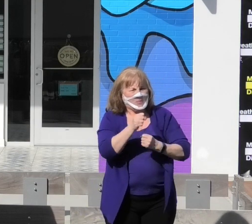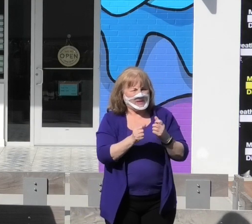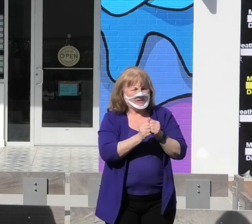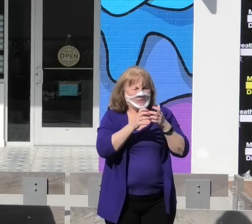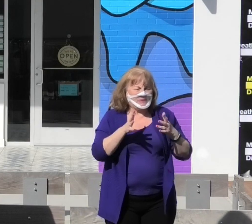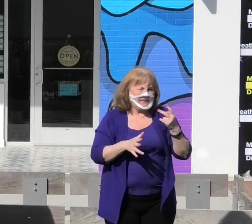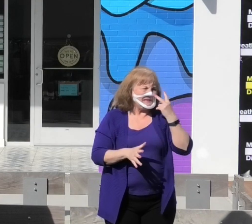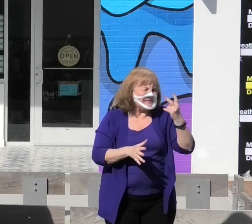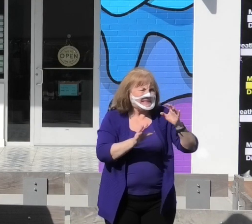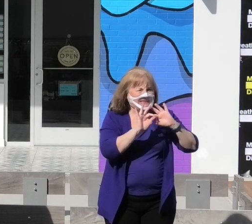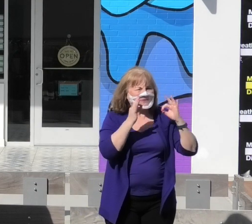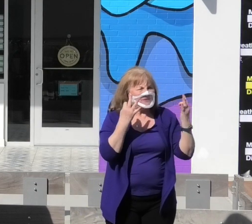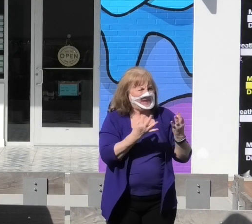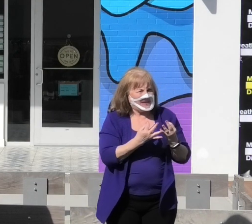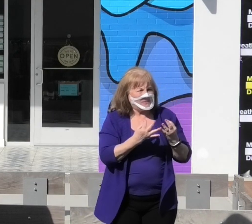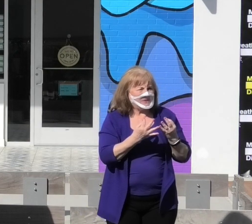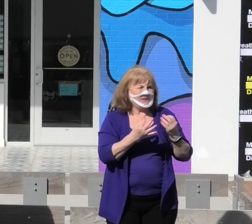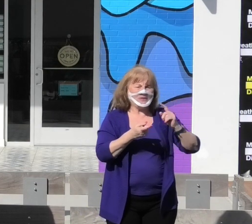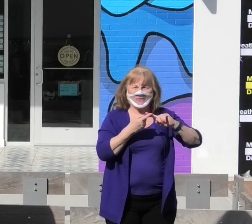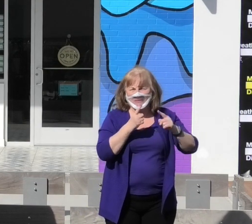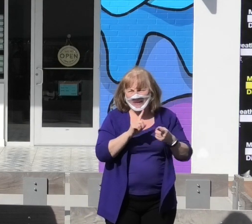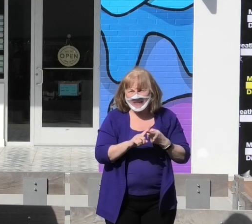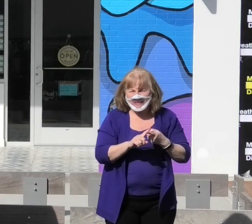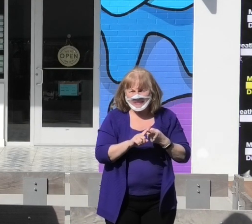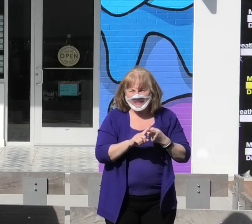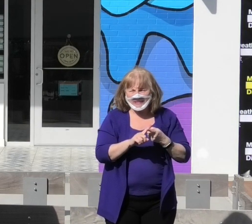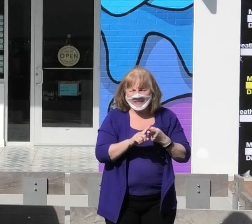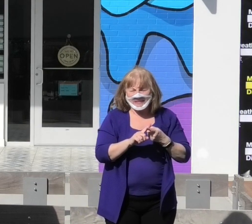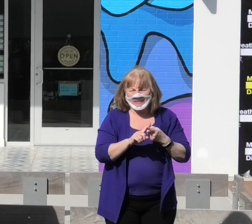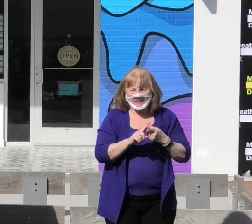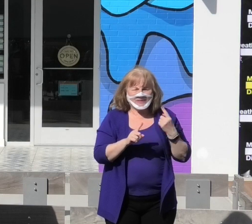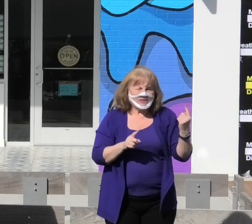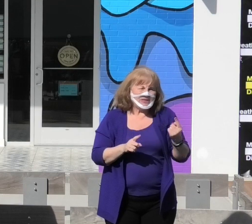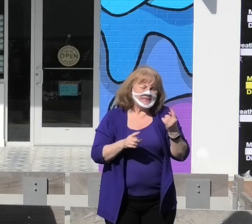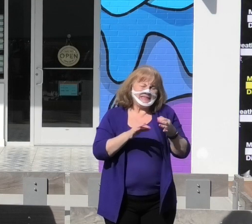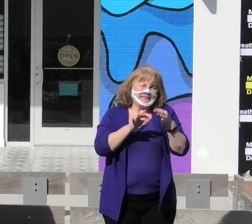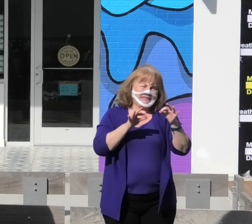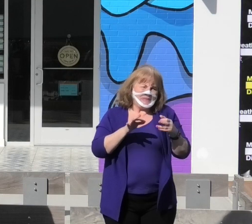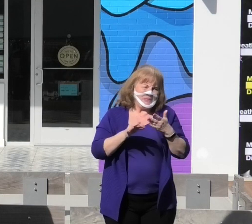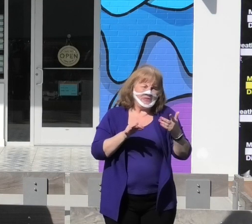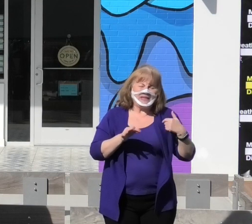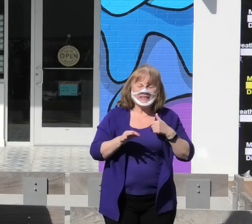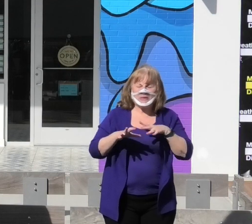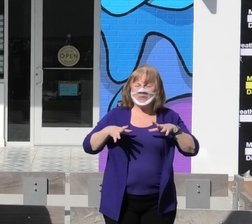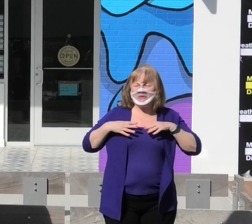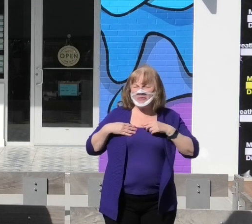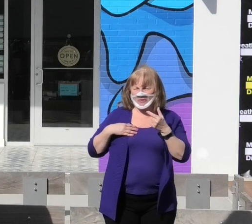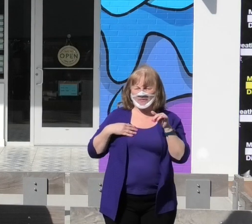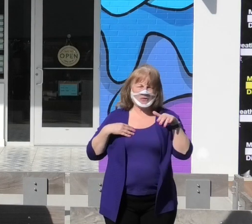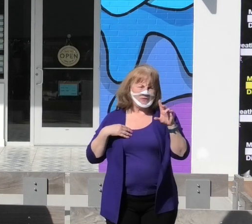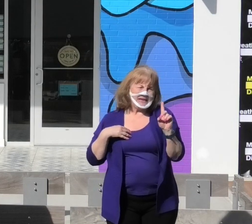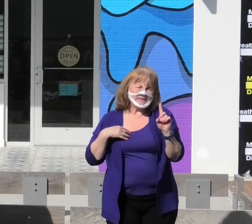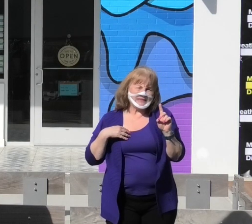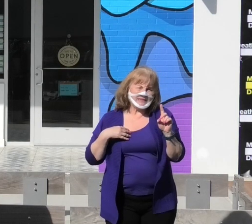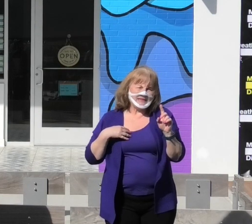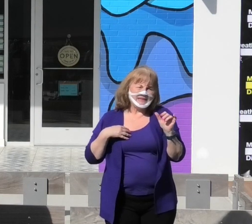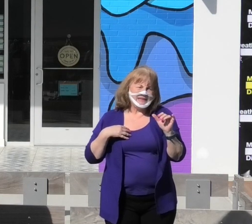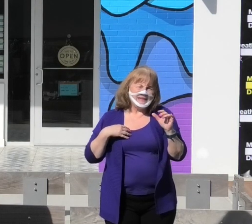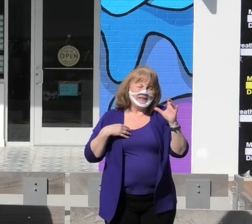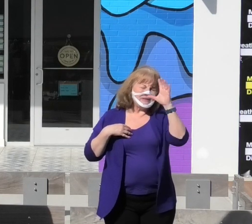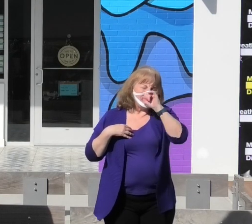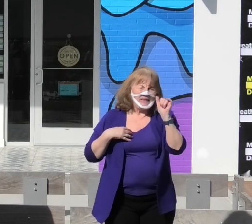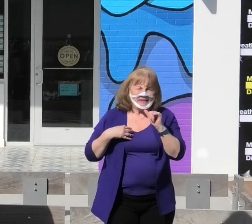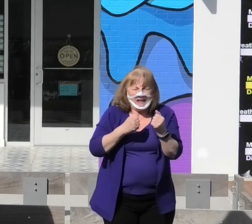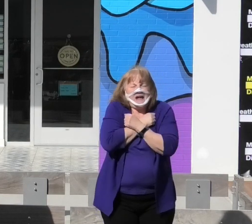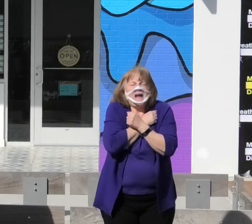saying family or friends or just the simple things that we took for granted, our like hugging a